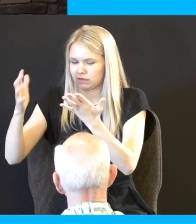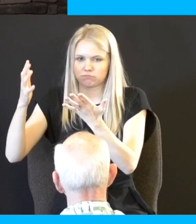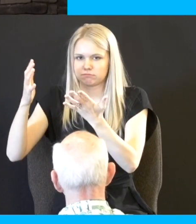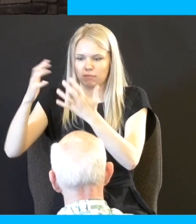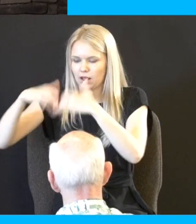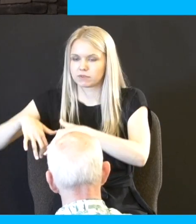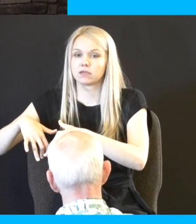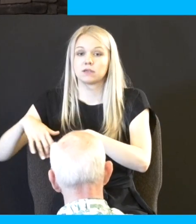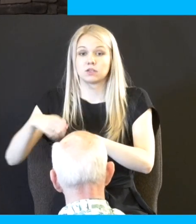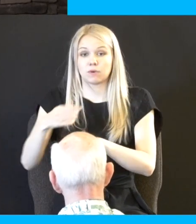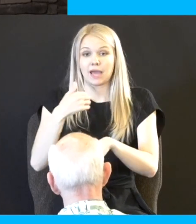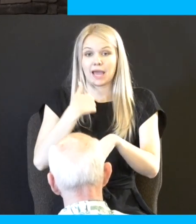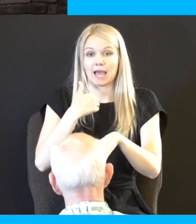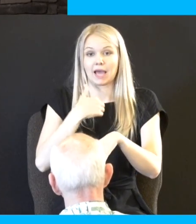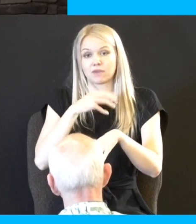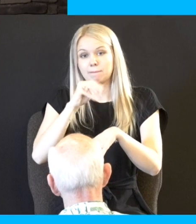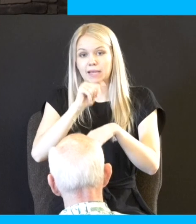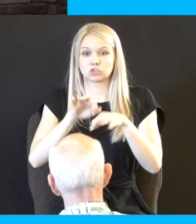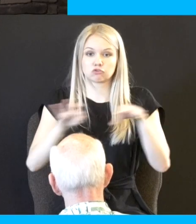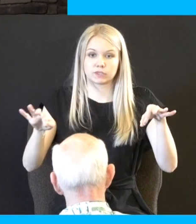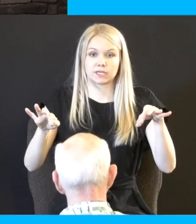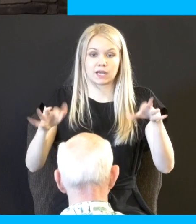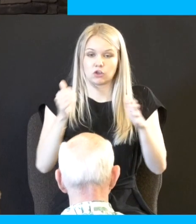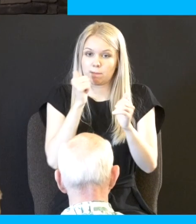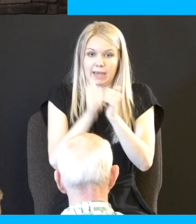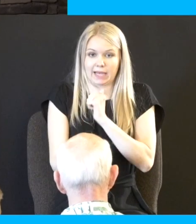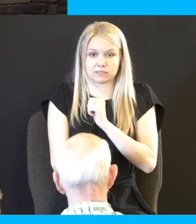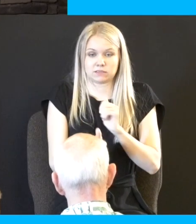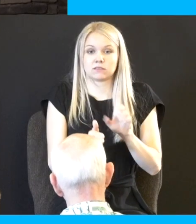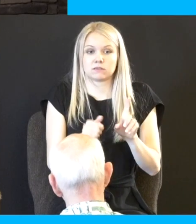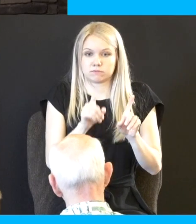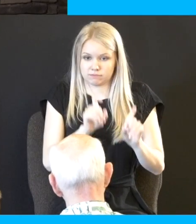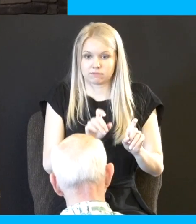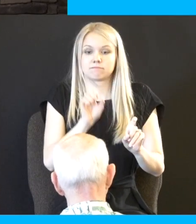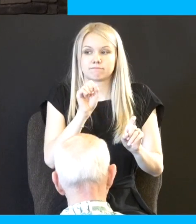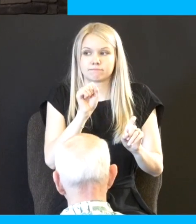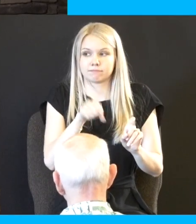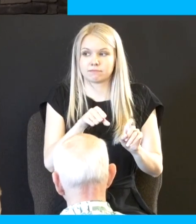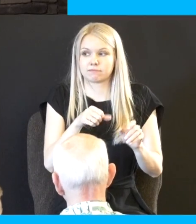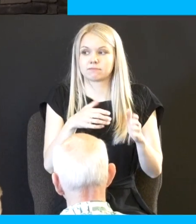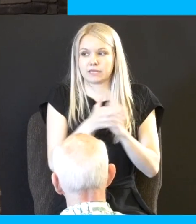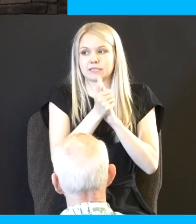have a master's degree and you pass the C-best which basically means yep two and two four yep at least back then it was four yep